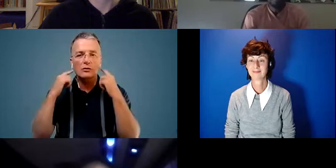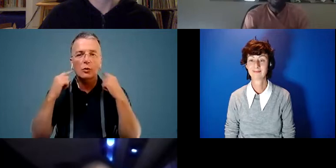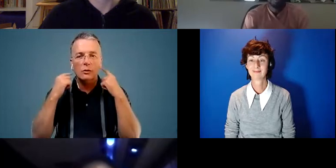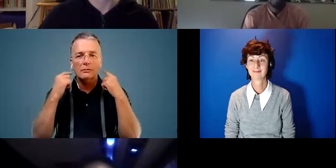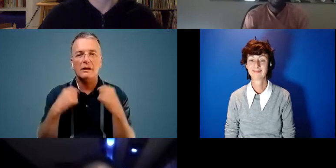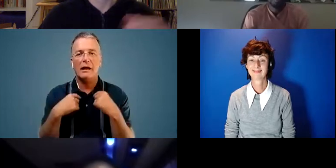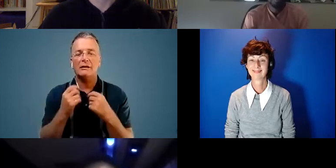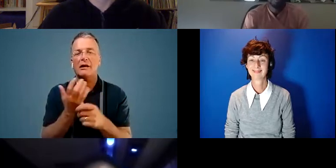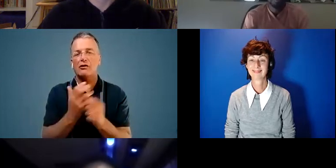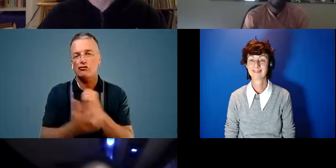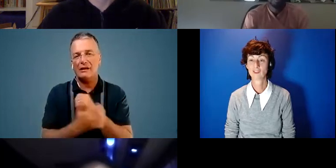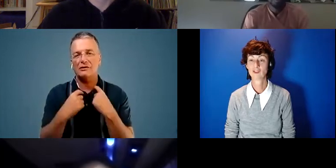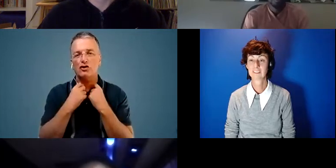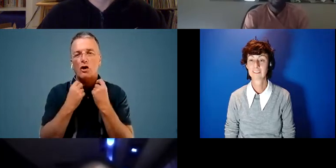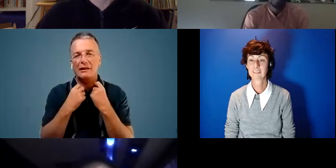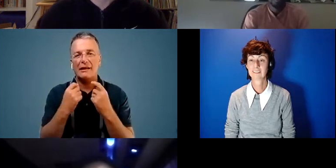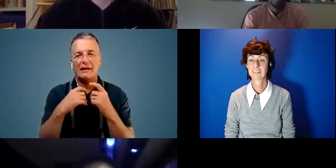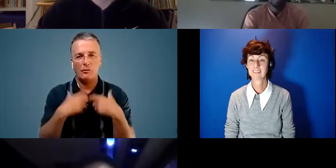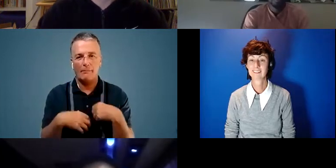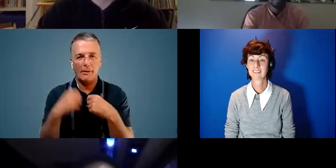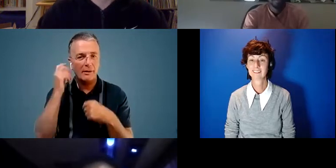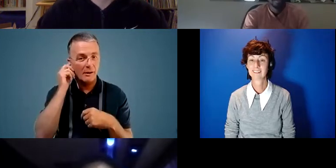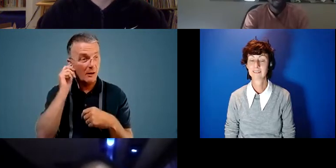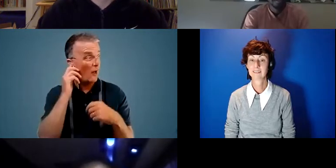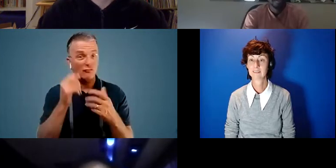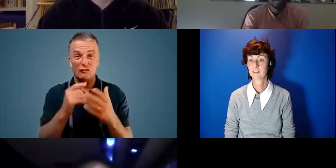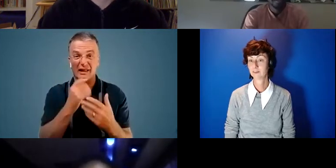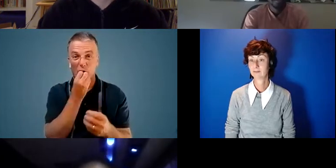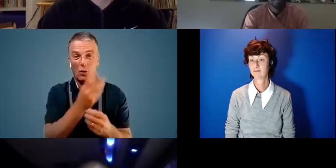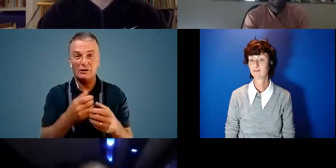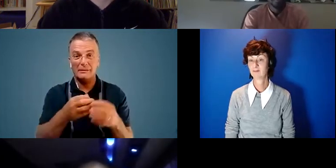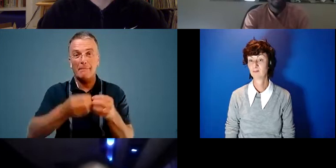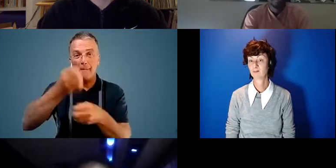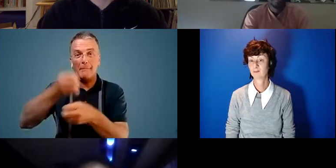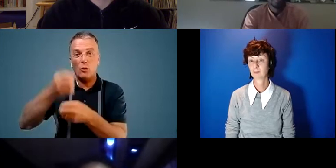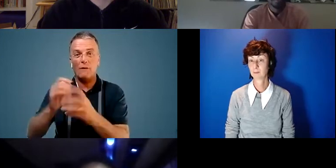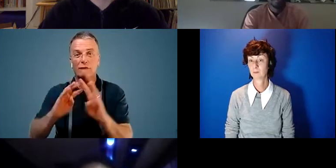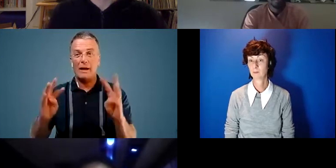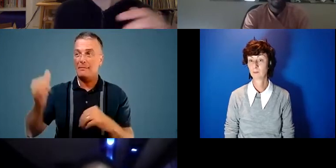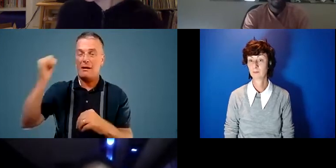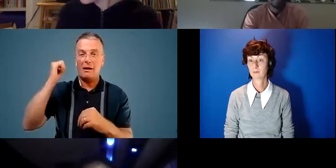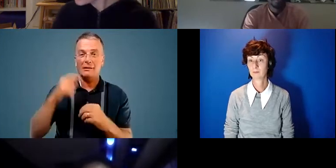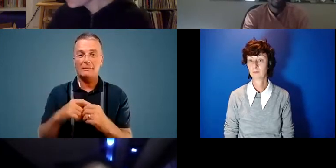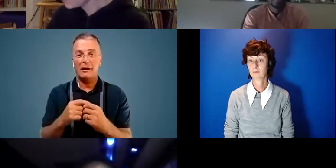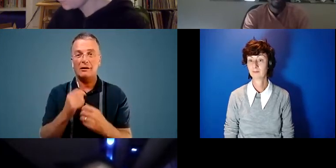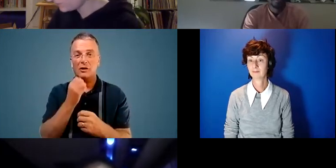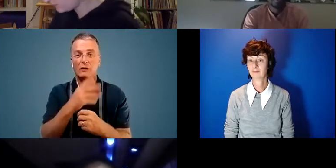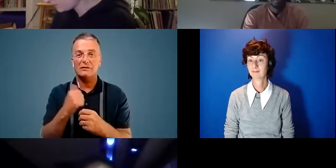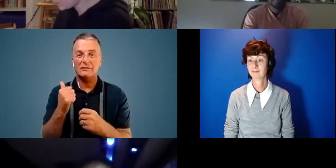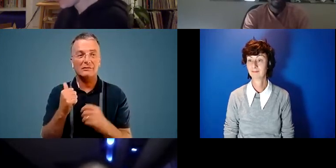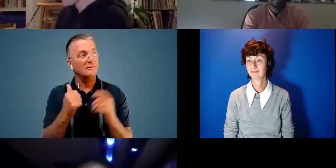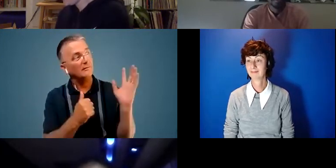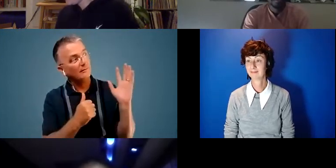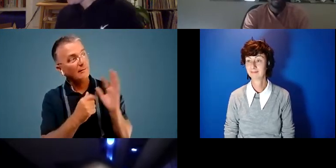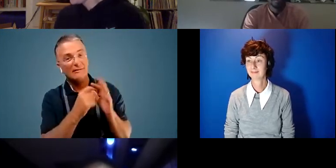a green tail neck jumper on. There's some like really gorgeous bamboo frames behind me and my gorgeous little monster next to